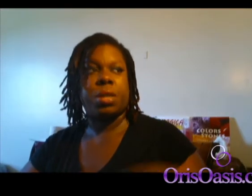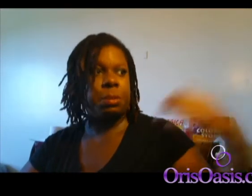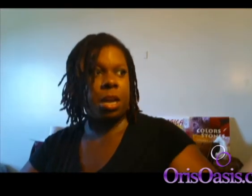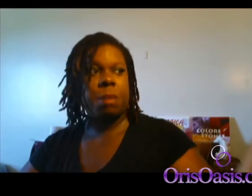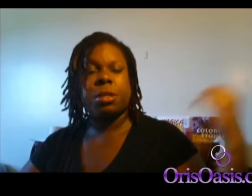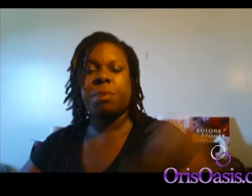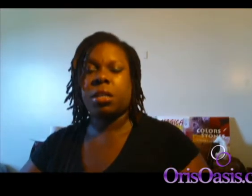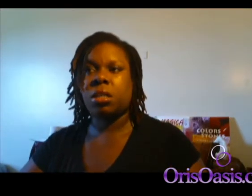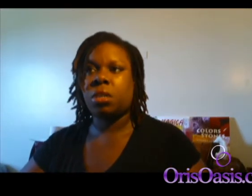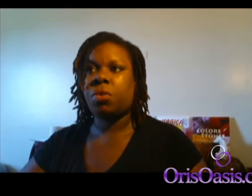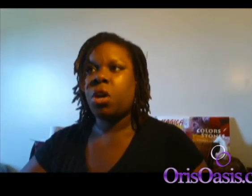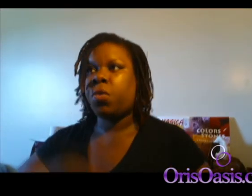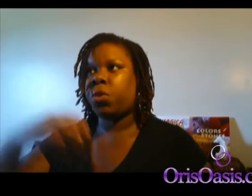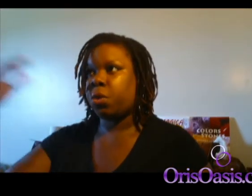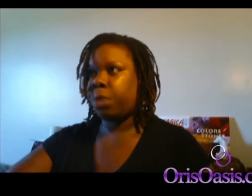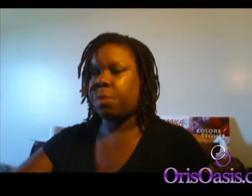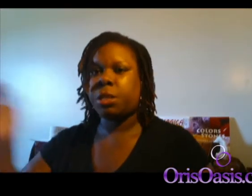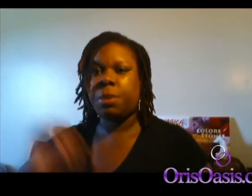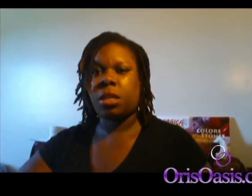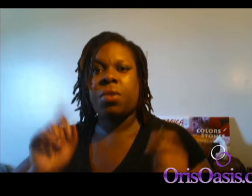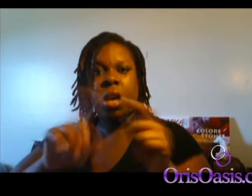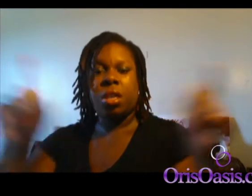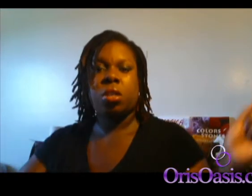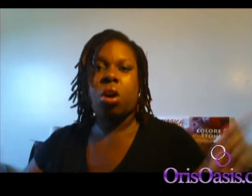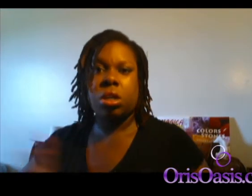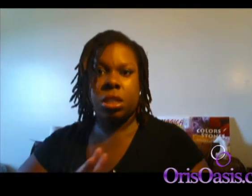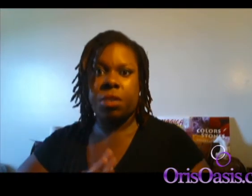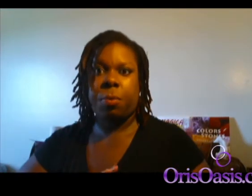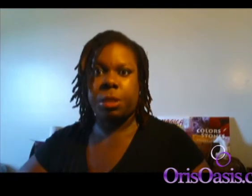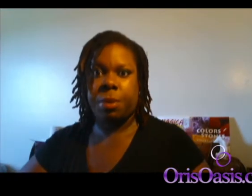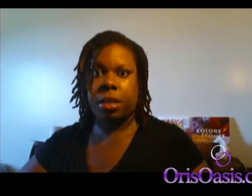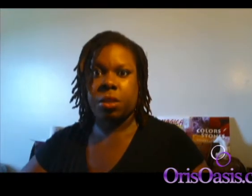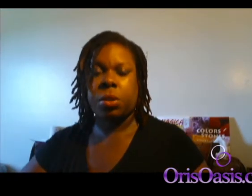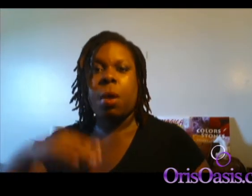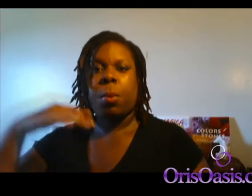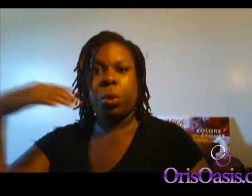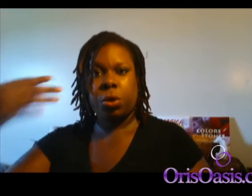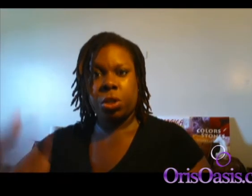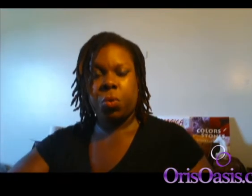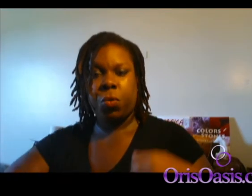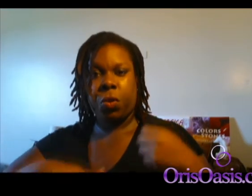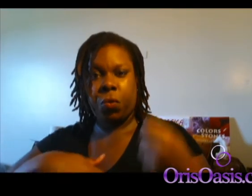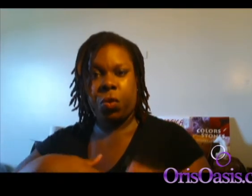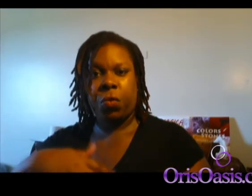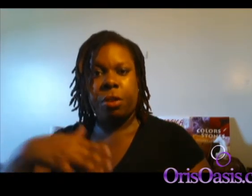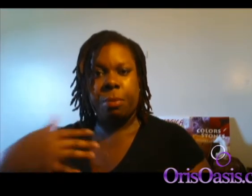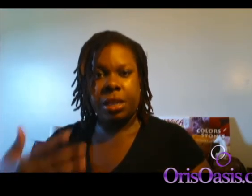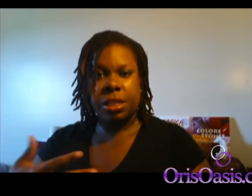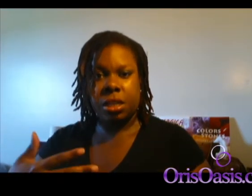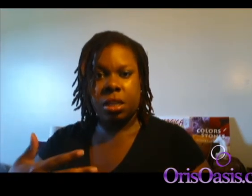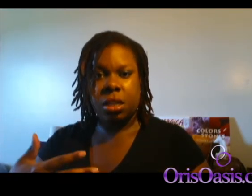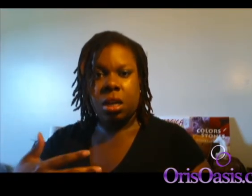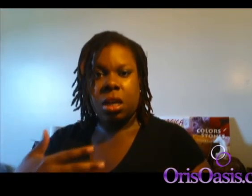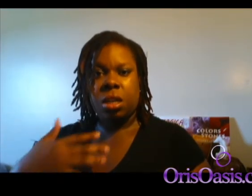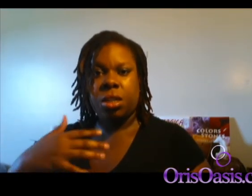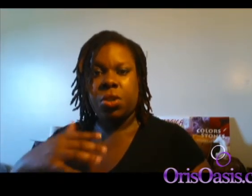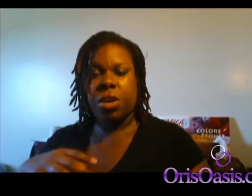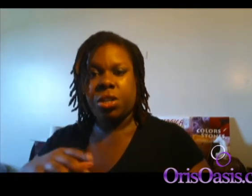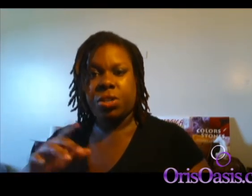Hispanic perspective, from the European perspective, these are all just different perspectives. But, when you deal with the fifth dimension, then you understand